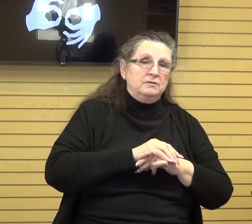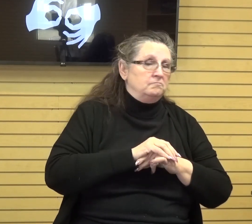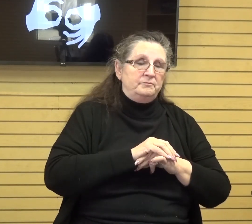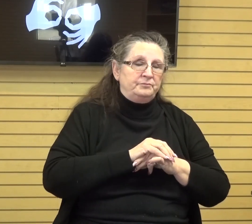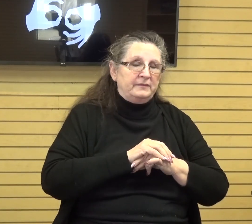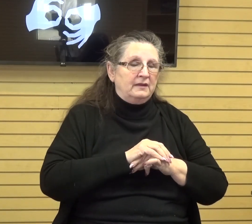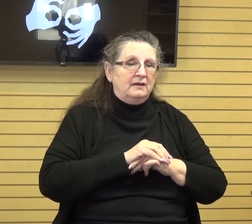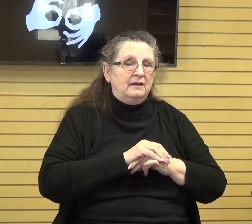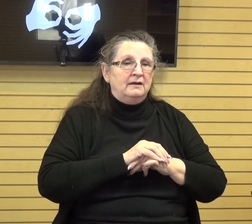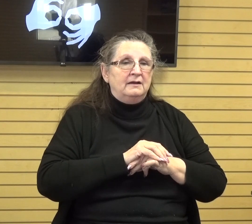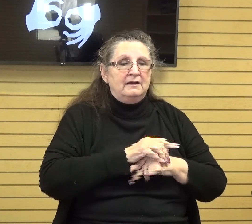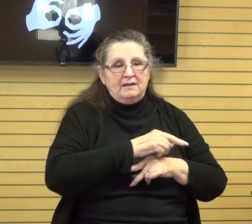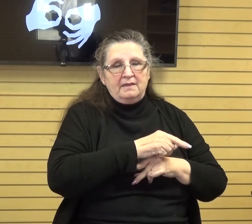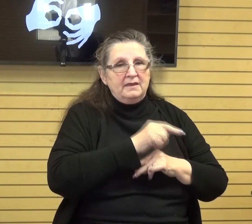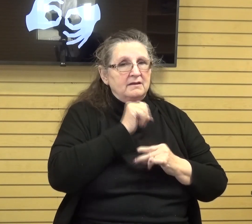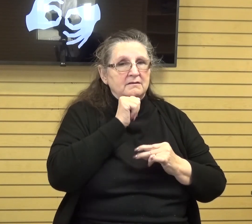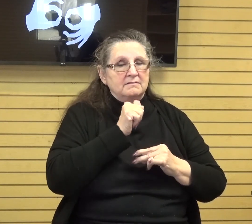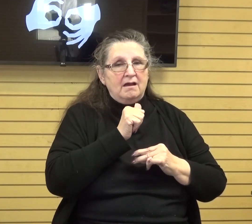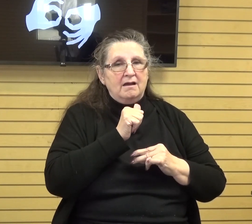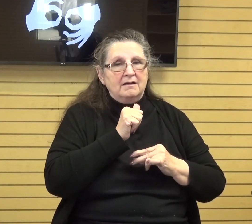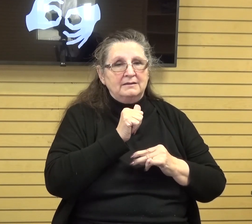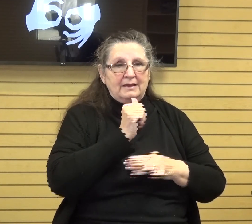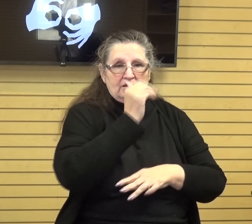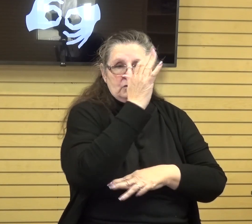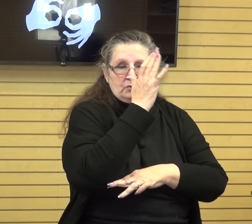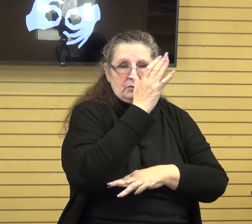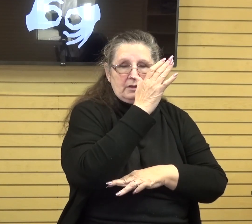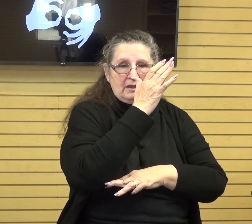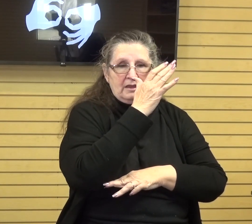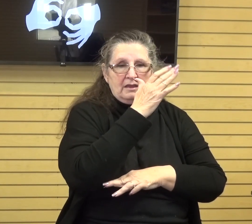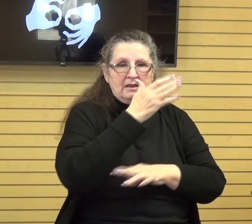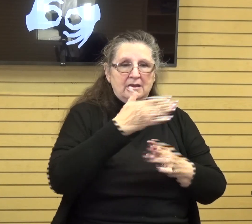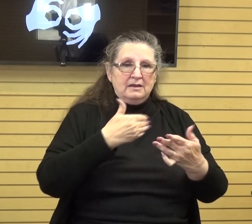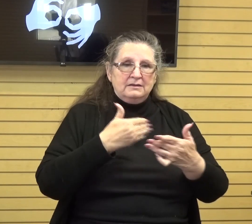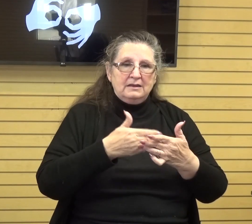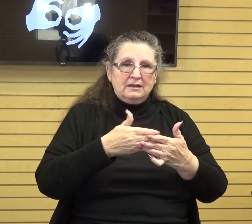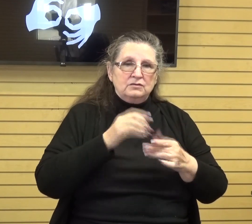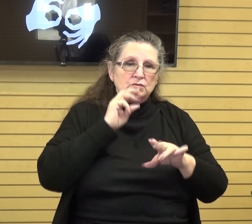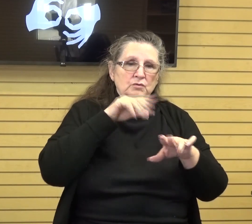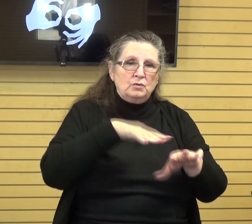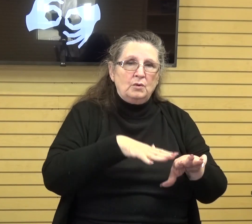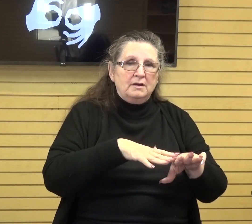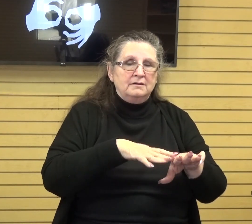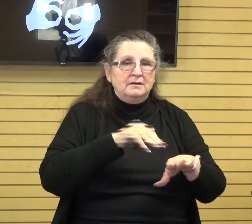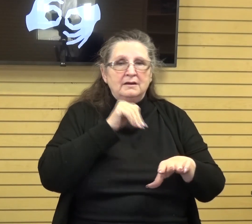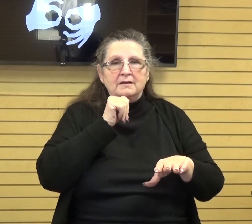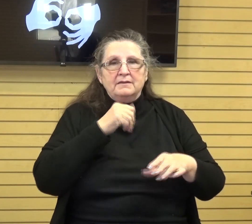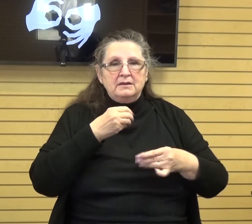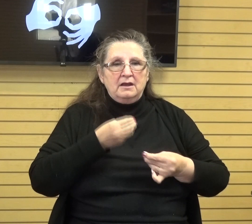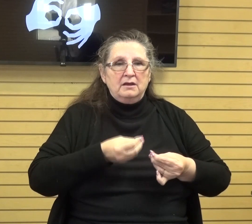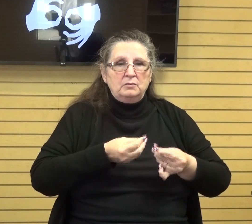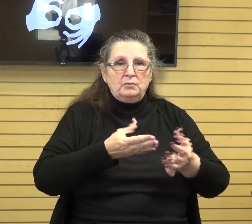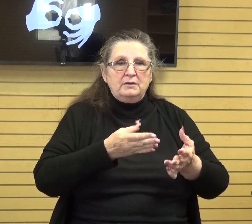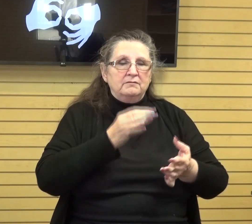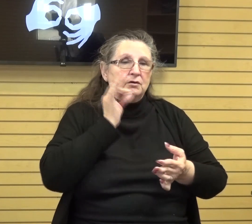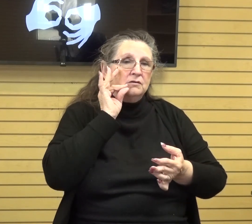they're not like a tree planted by the rivers of the water they do not bring forth fruit in a season